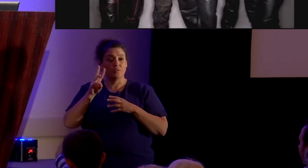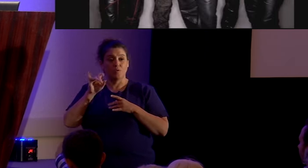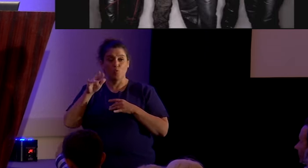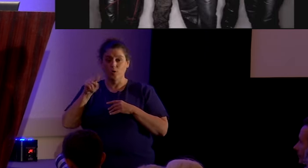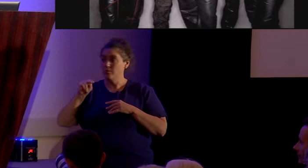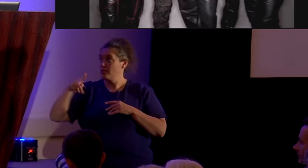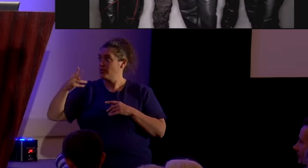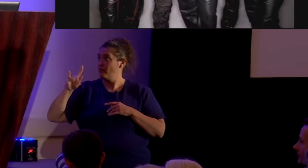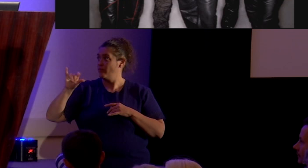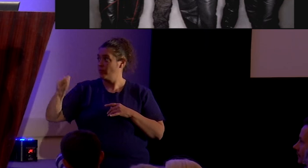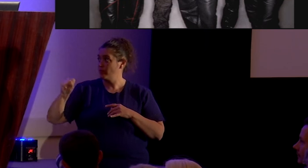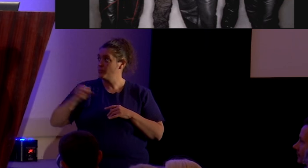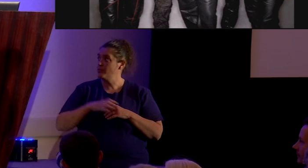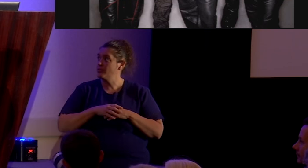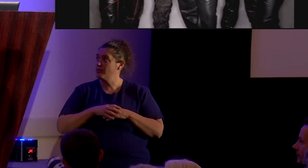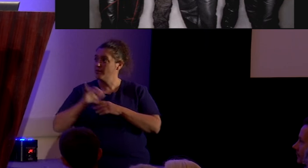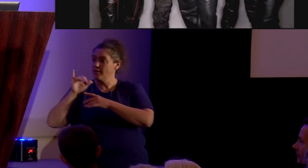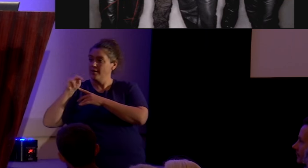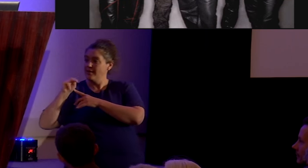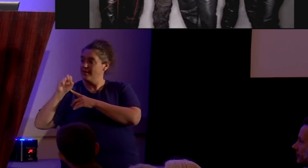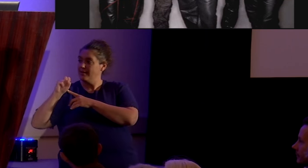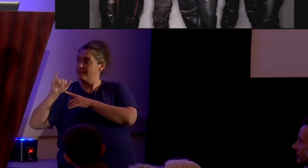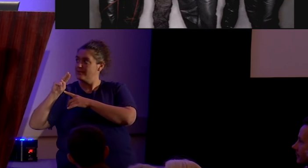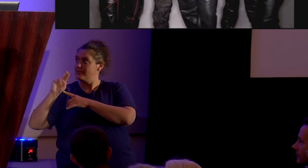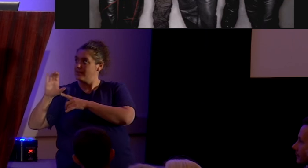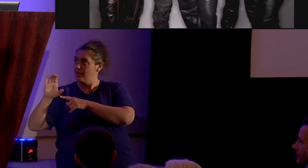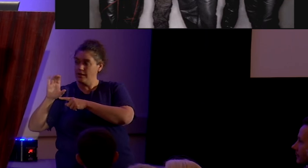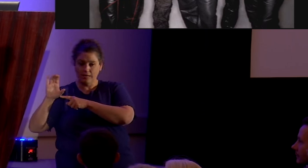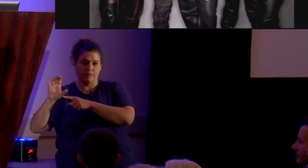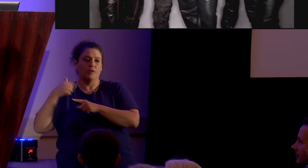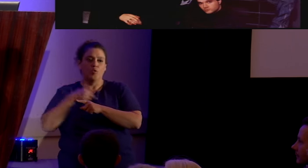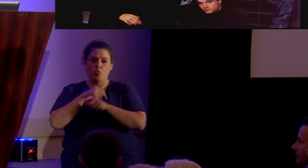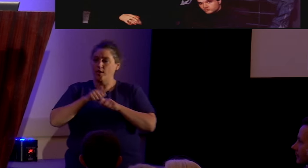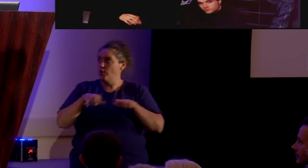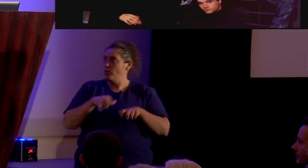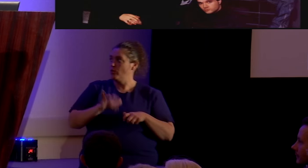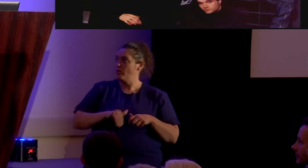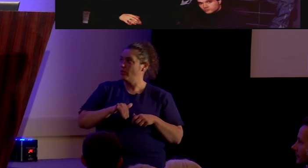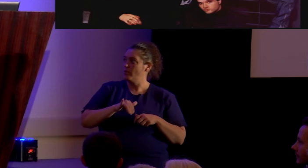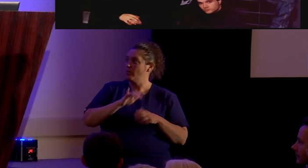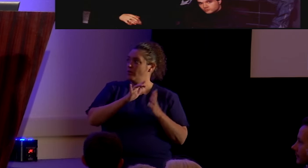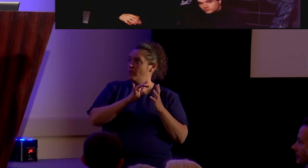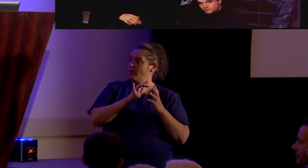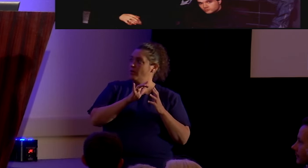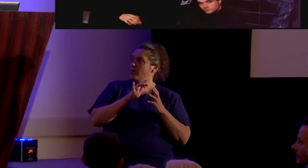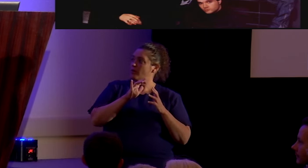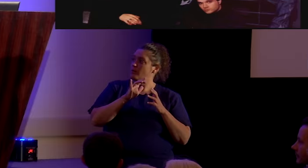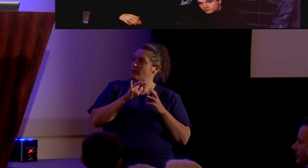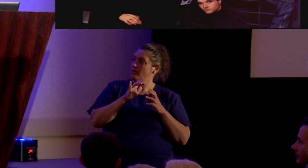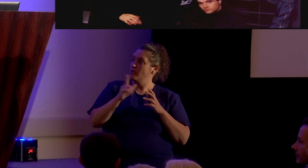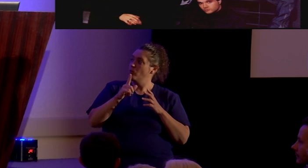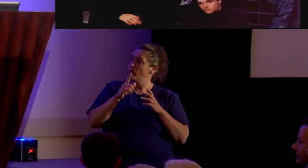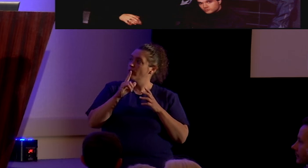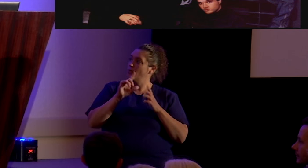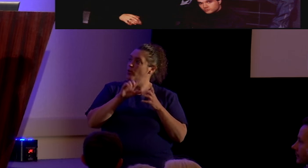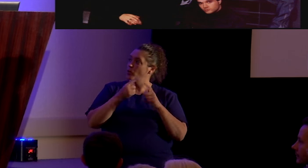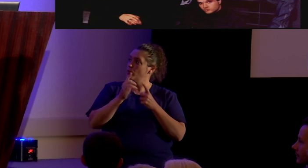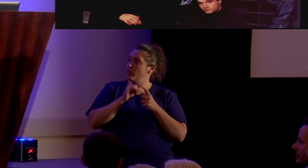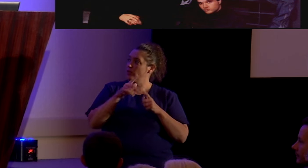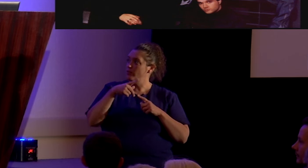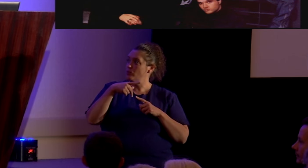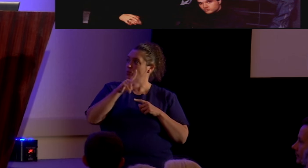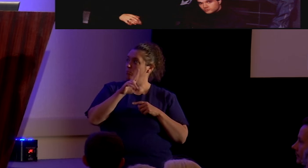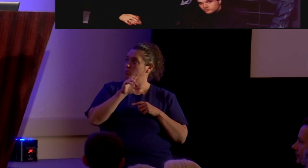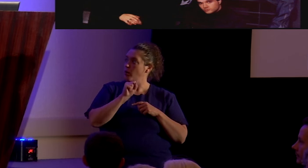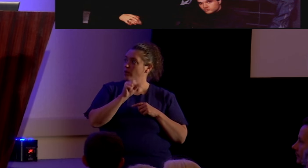phillips boy band like nsync well we can do it jesus style with groups like this one here's plus